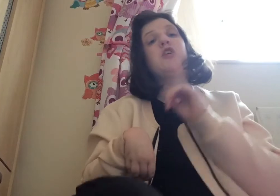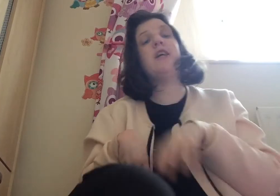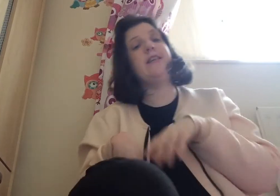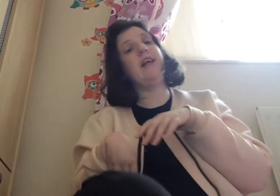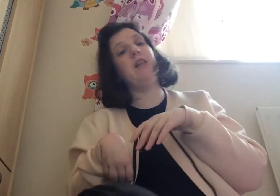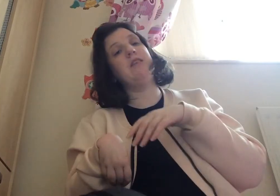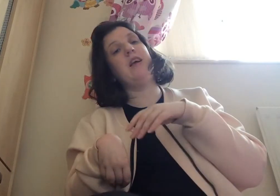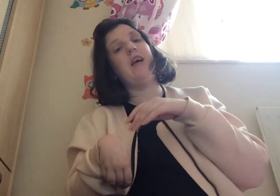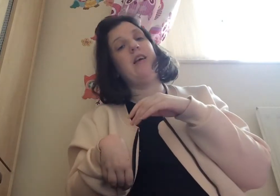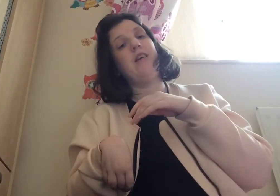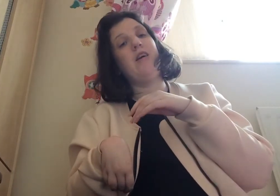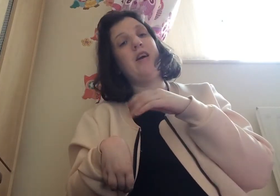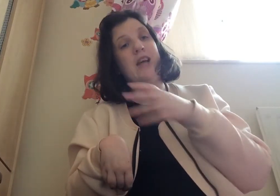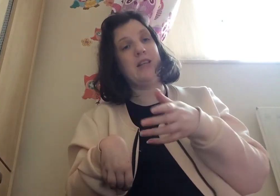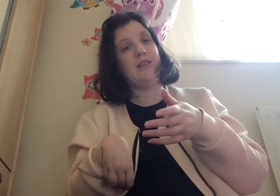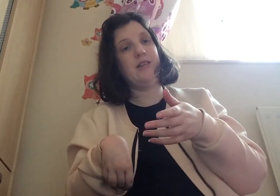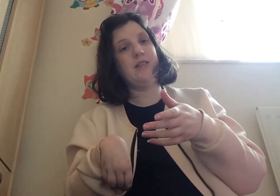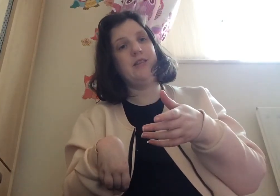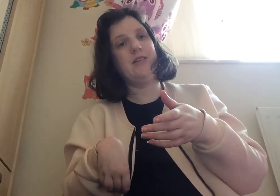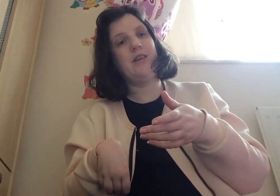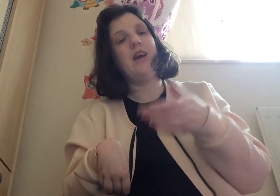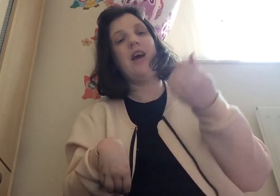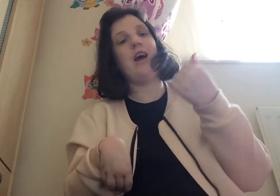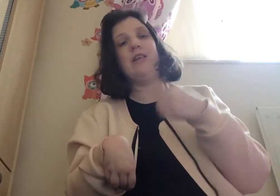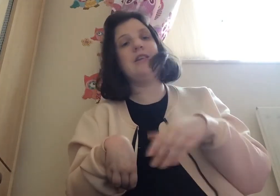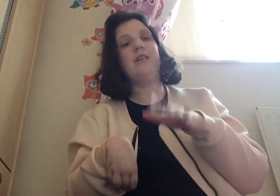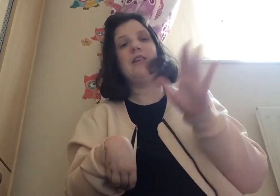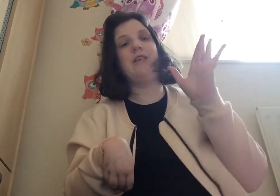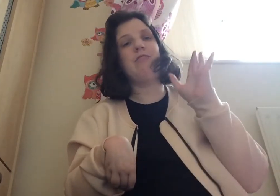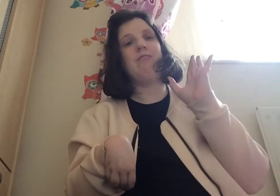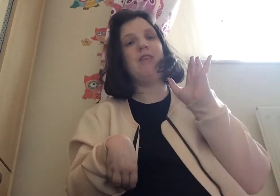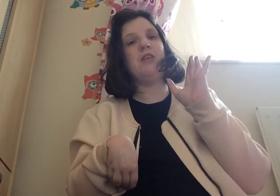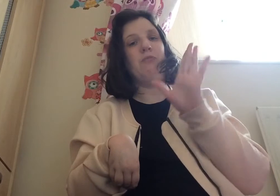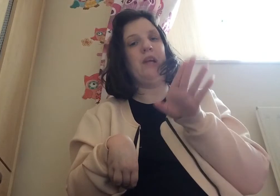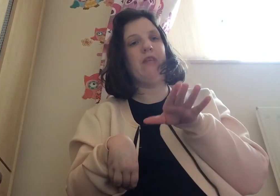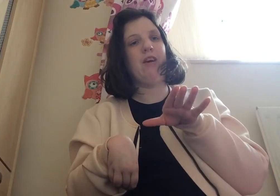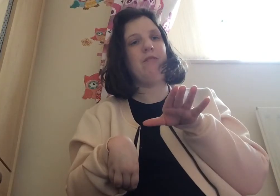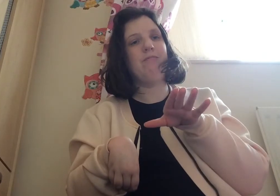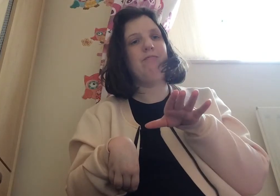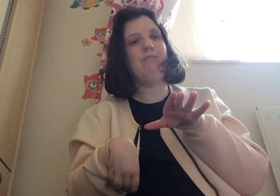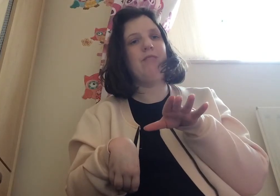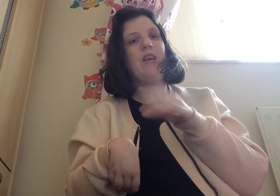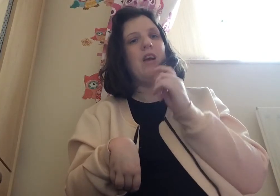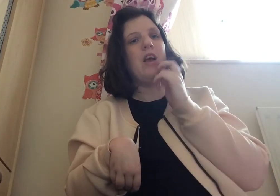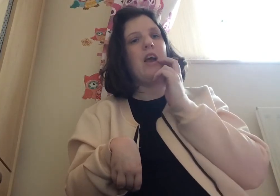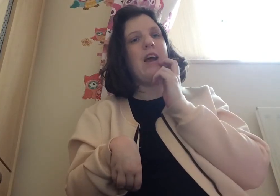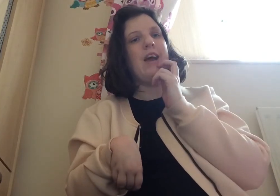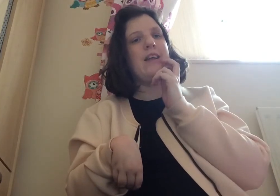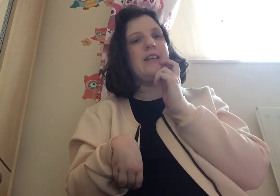tries and tells her dad and he don't believe her and